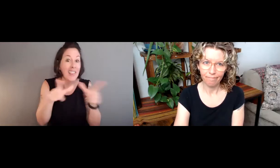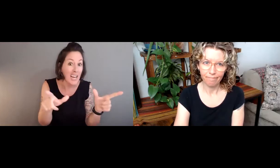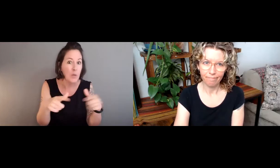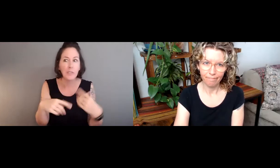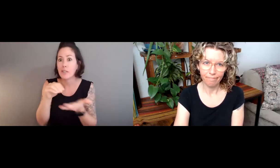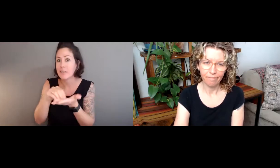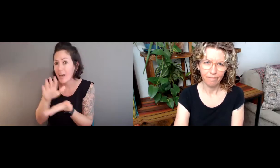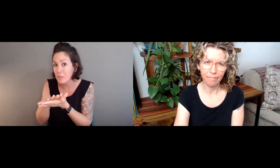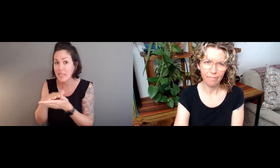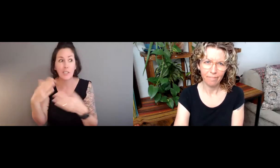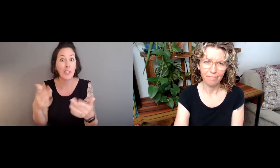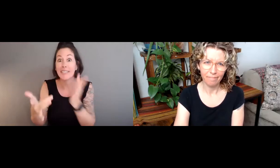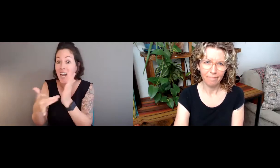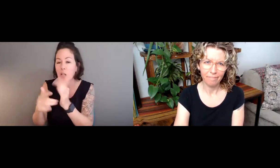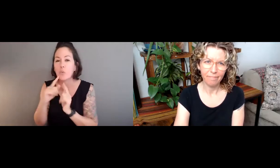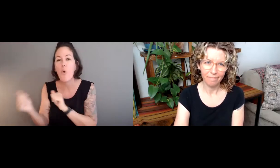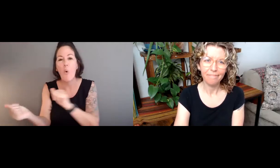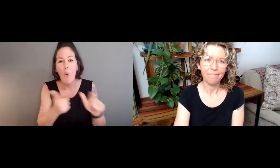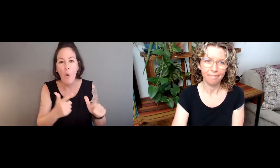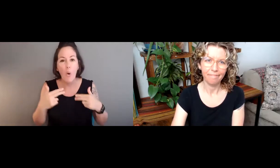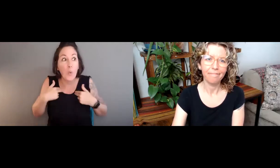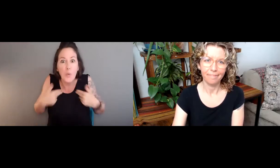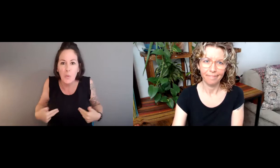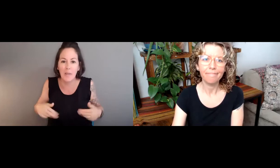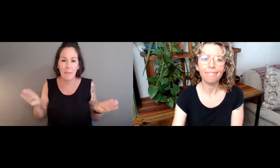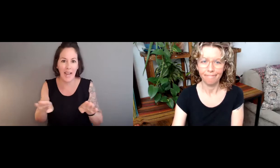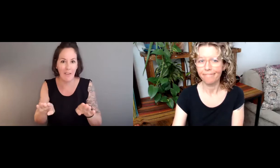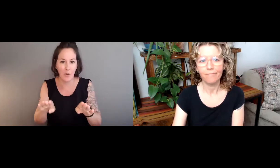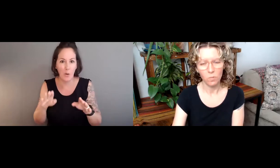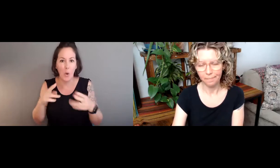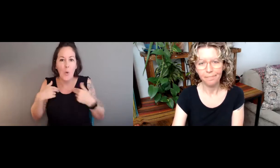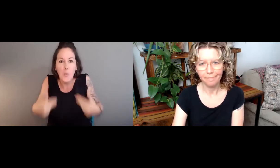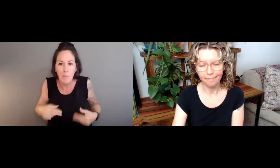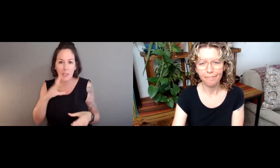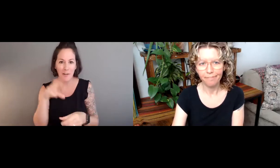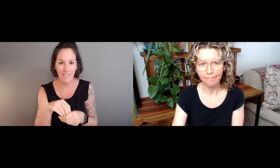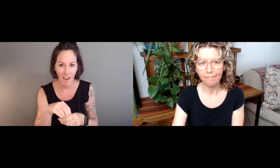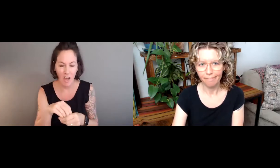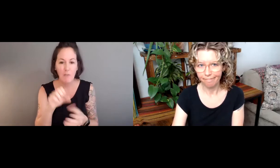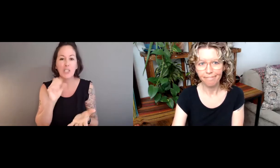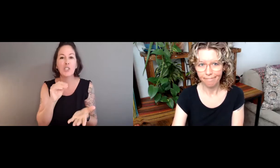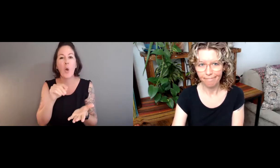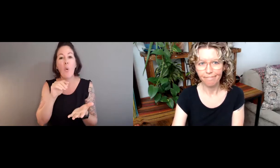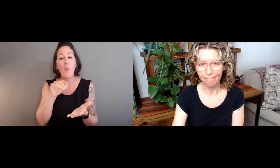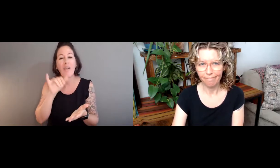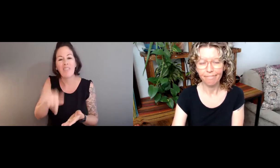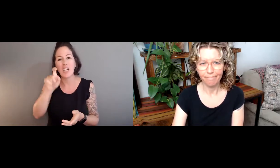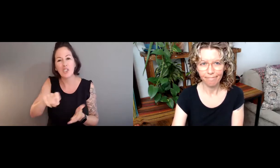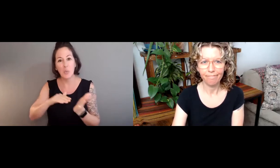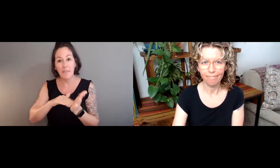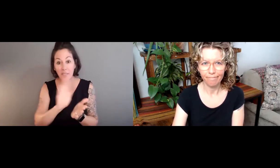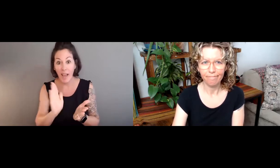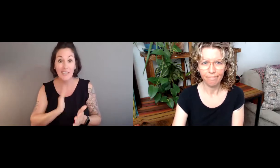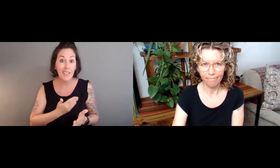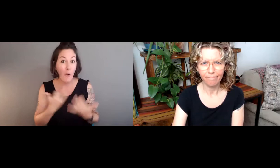And it's more about language, documentation, and technology is all about human behavior.